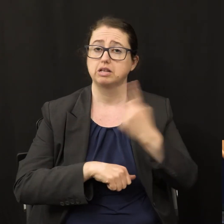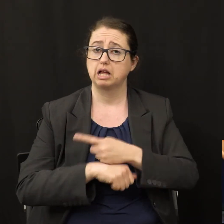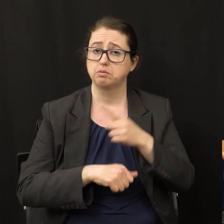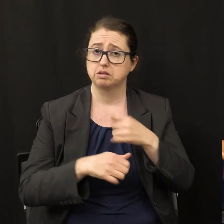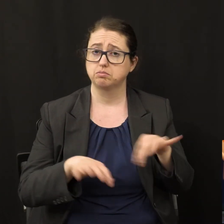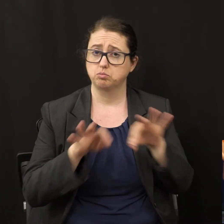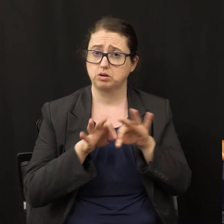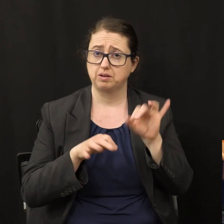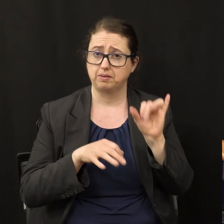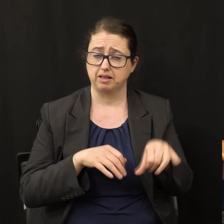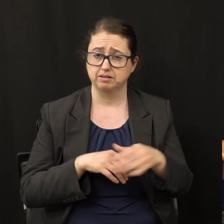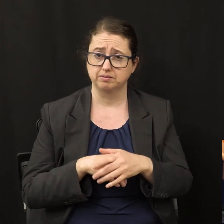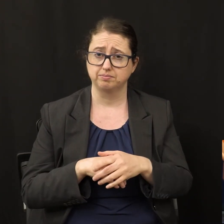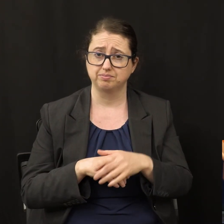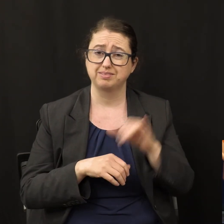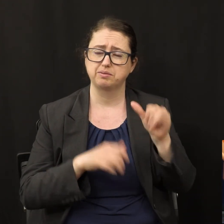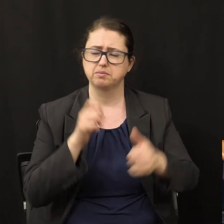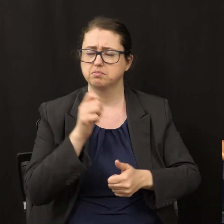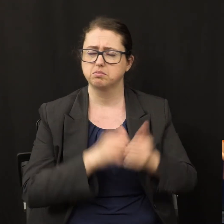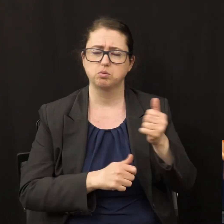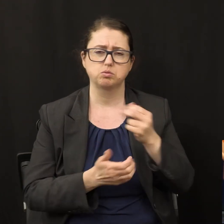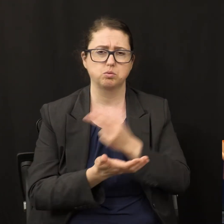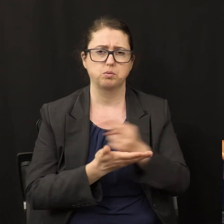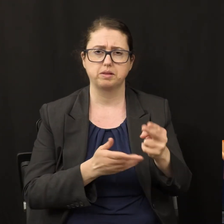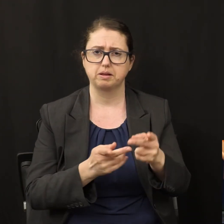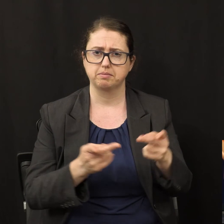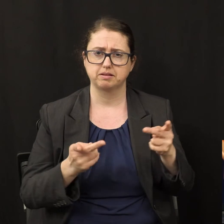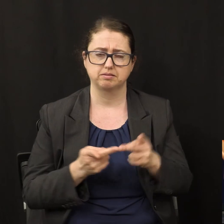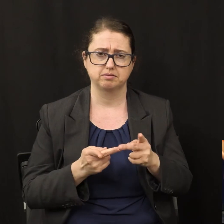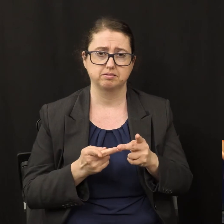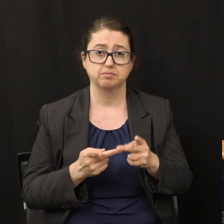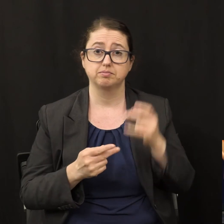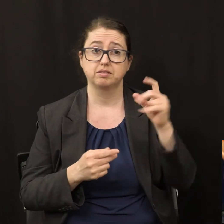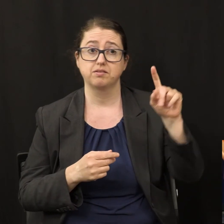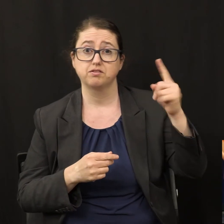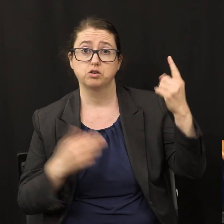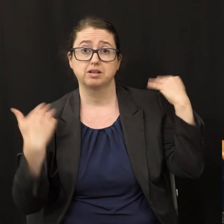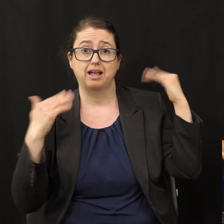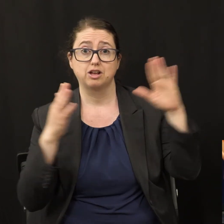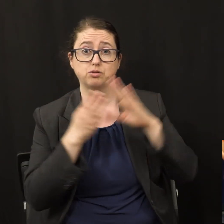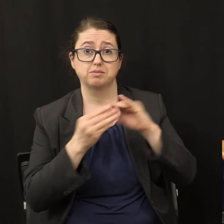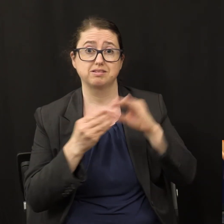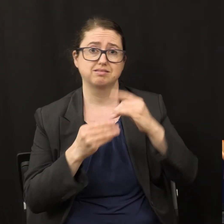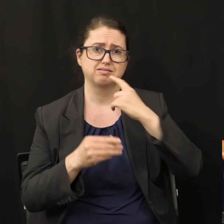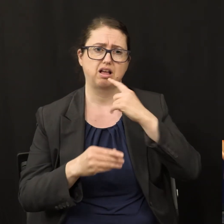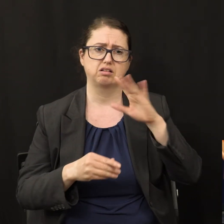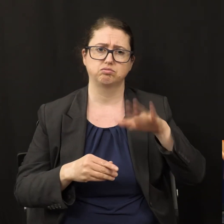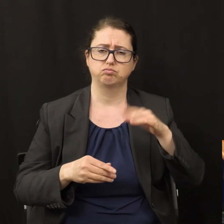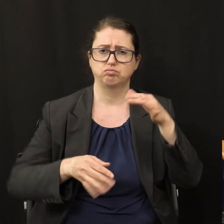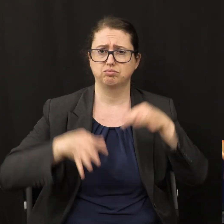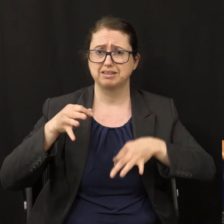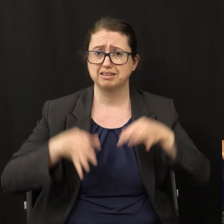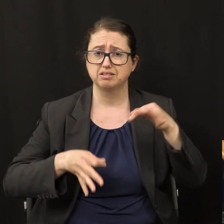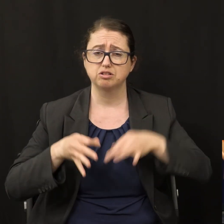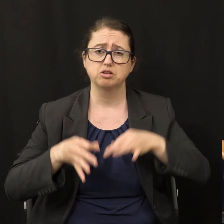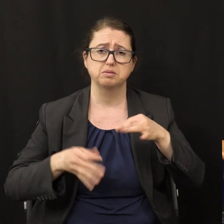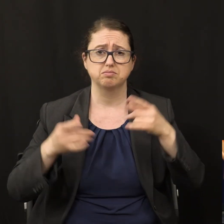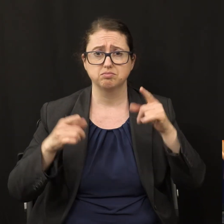It was the most holy place. So if the first angel's message says the hour of his judgment has come it's pointing